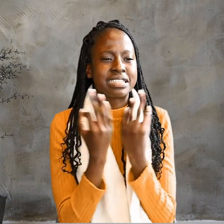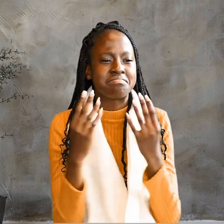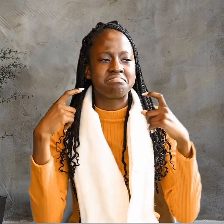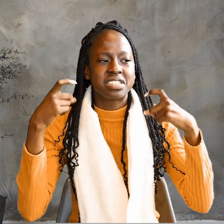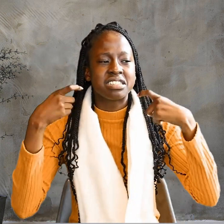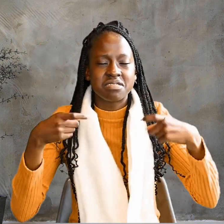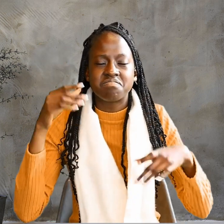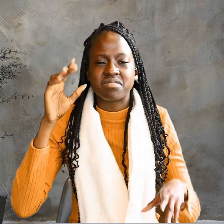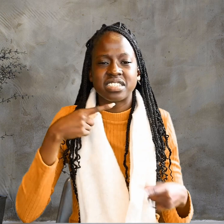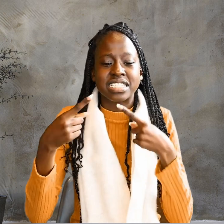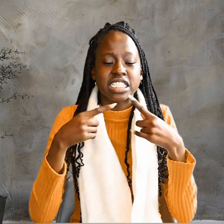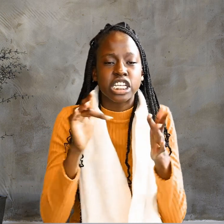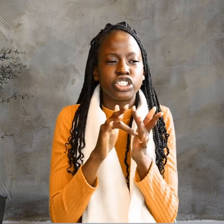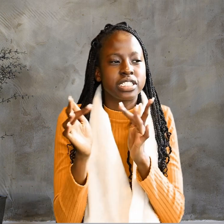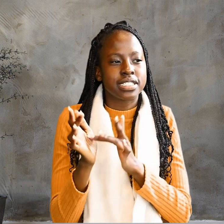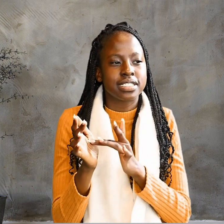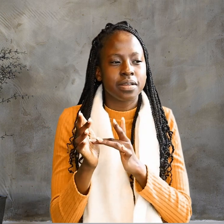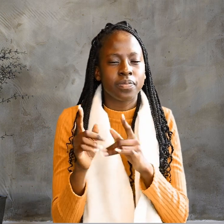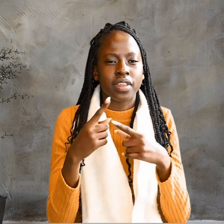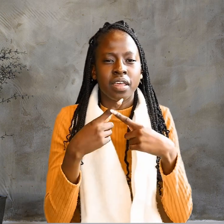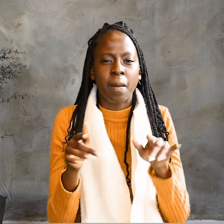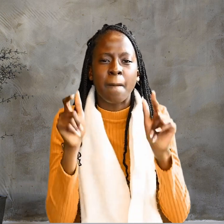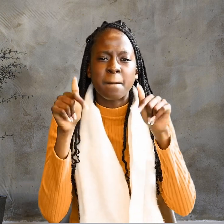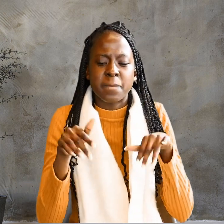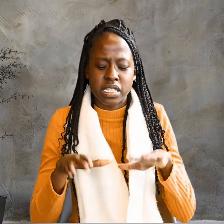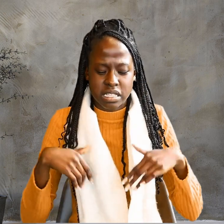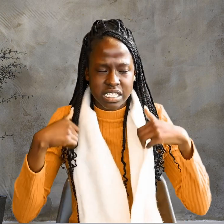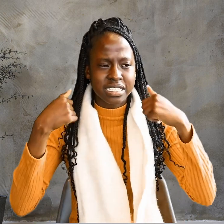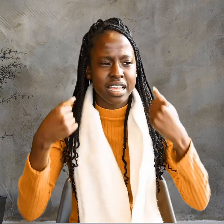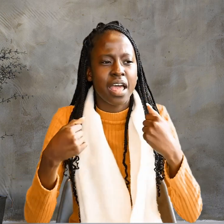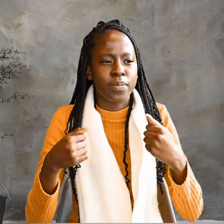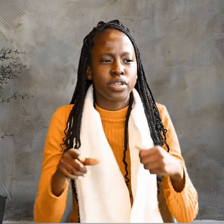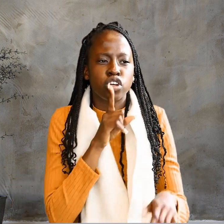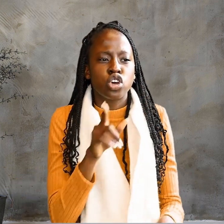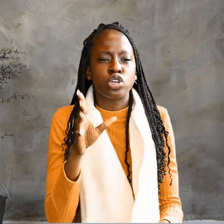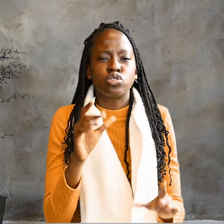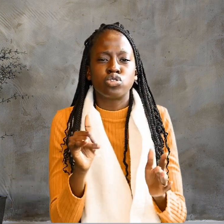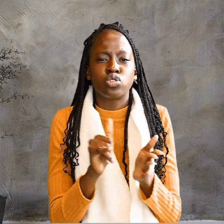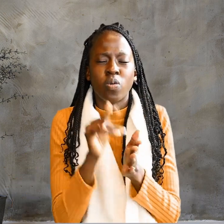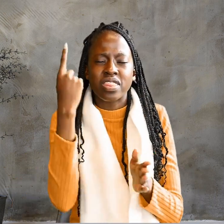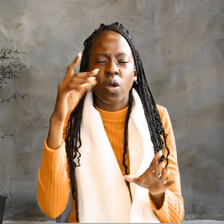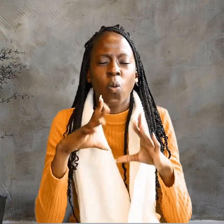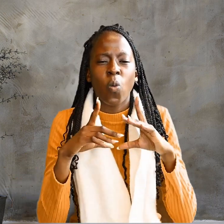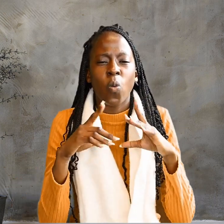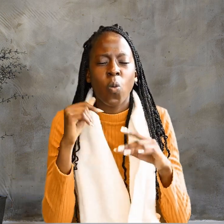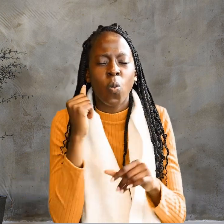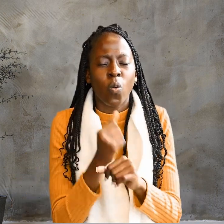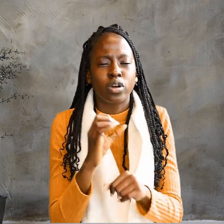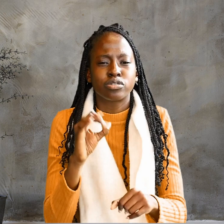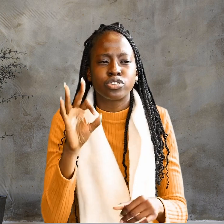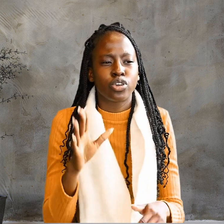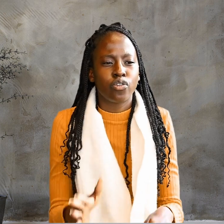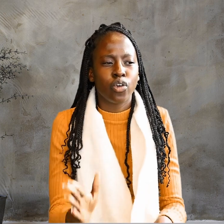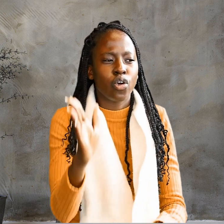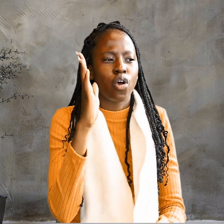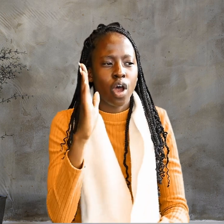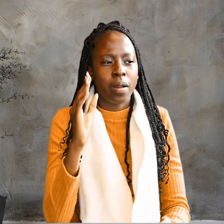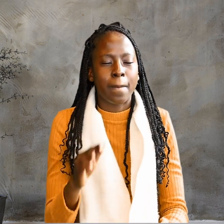sinned, said Jesus. But this happened so that the works of God might be